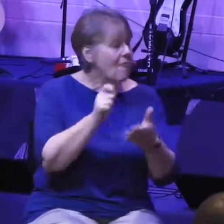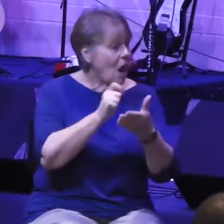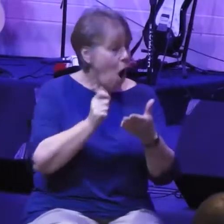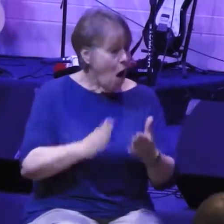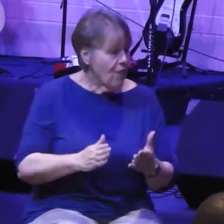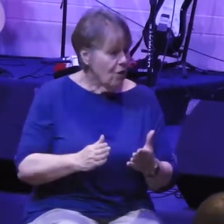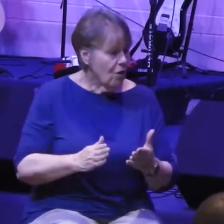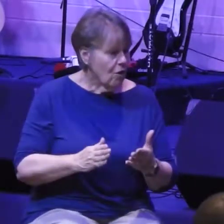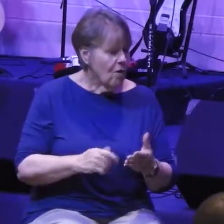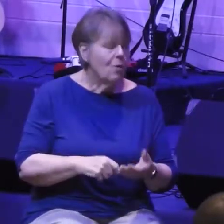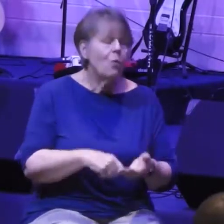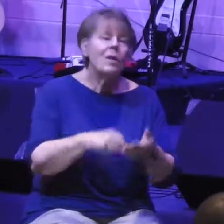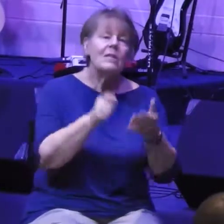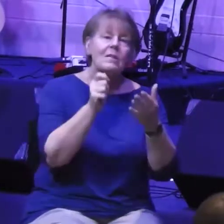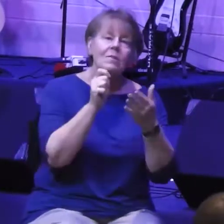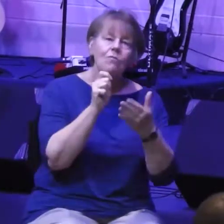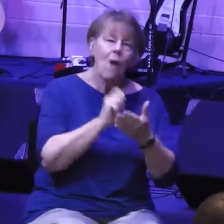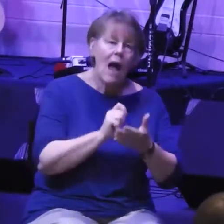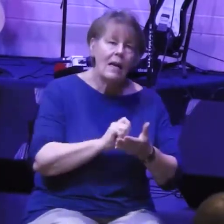talking about